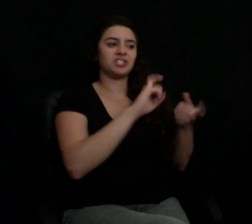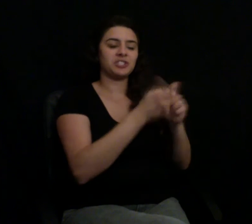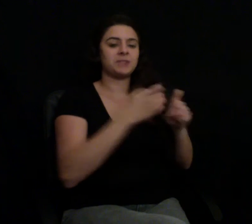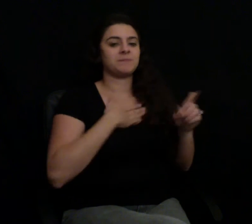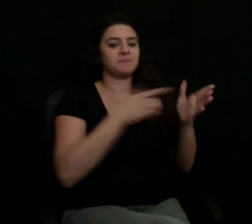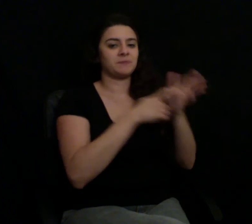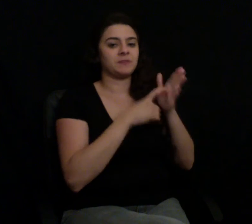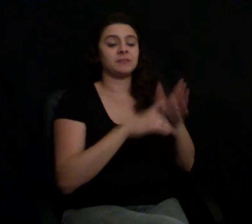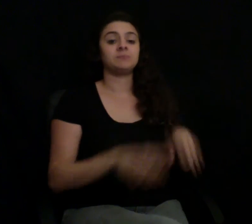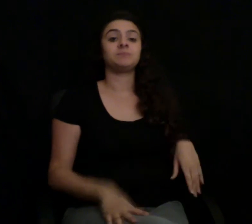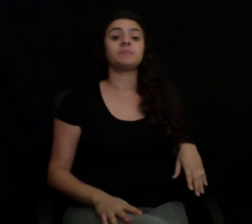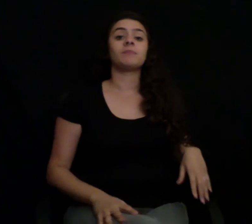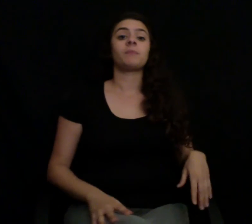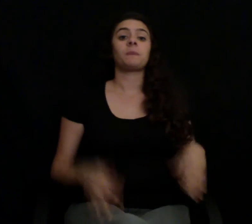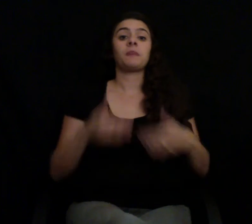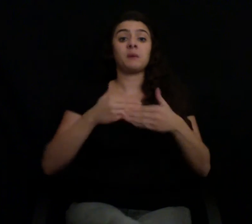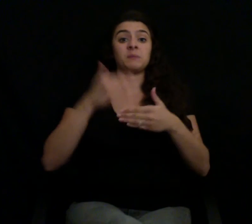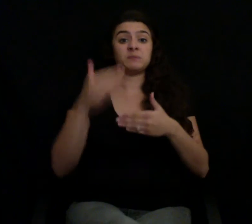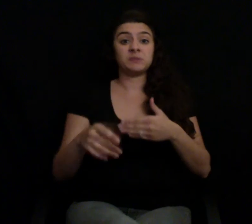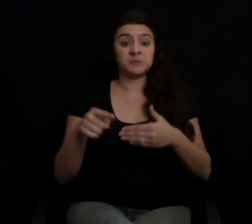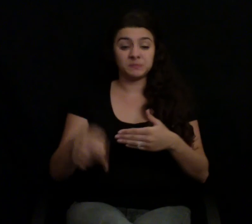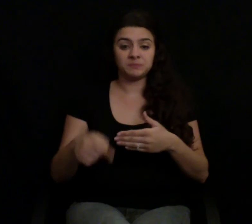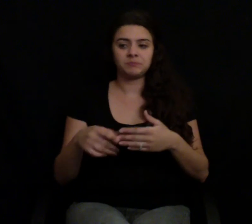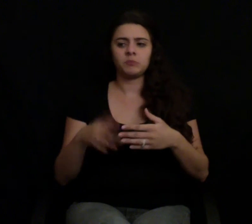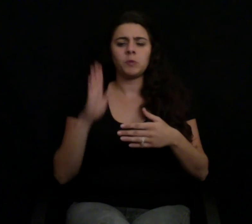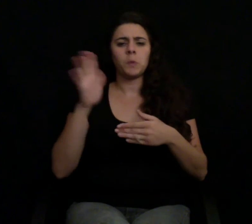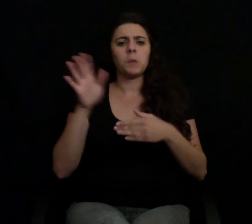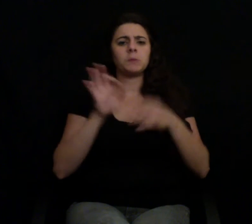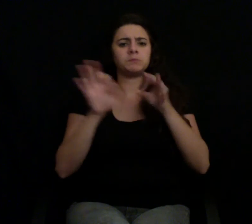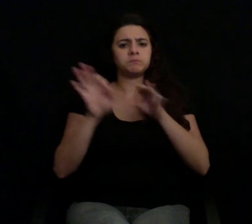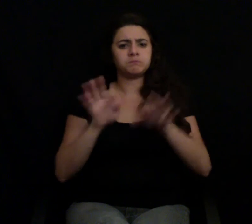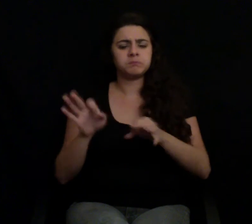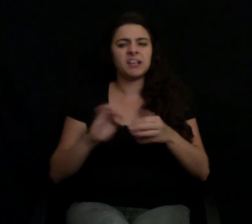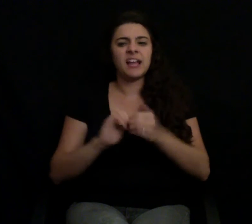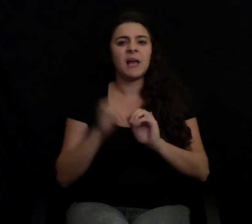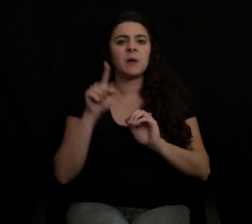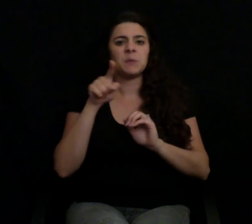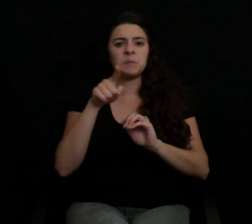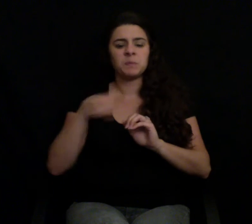get involved. And I promised you Craig's favorite dinosaur. And I'll also share my final thoughts.